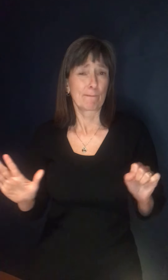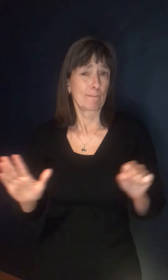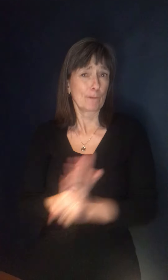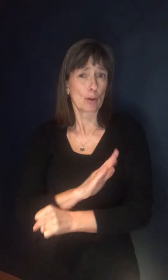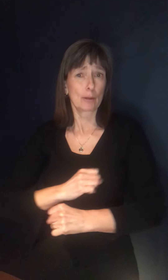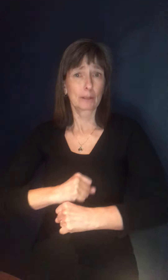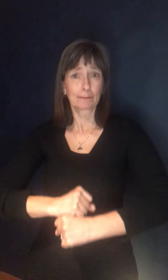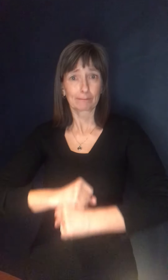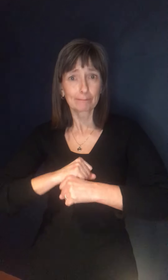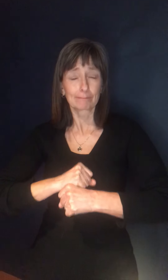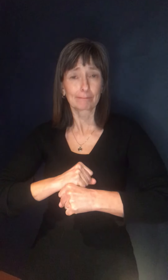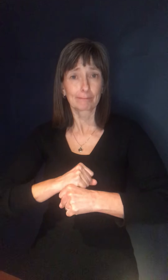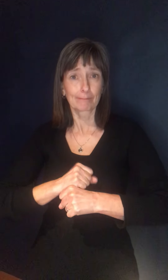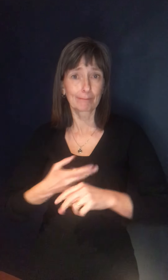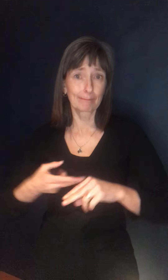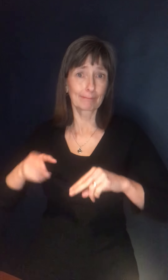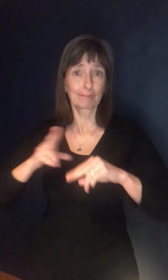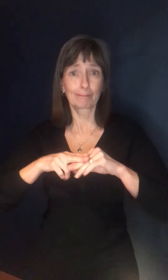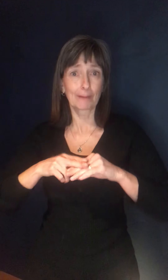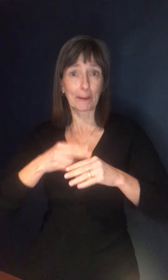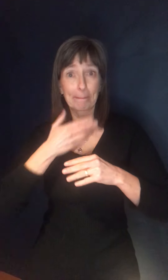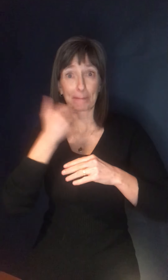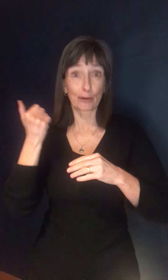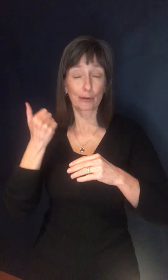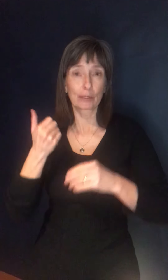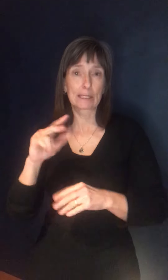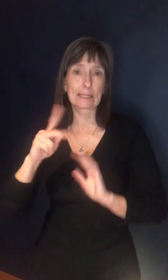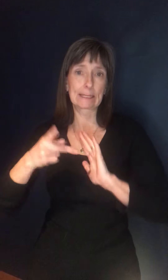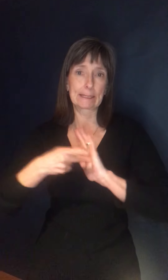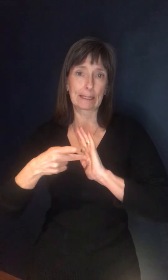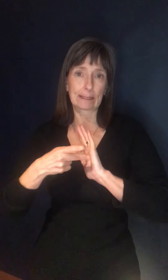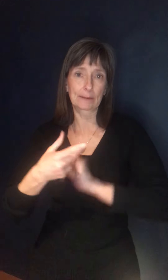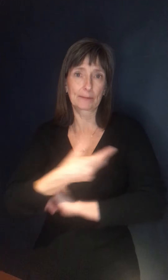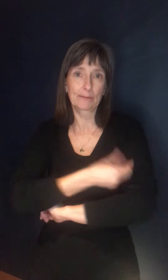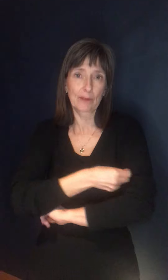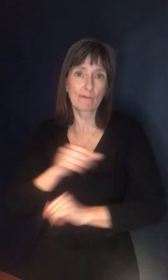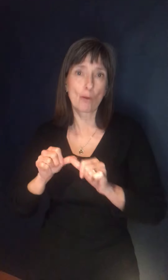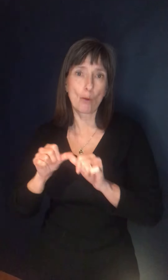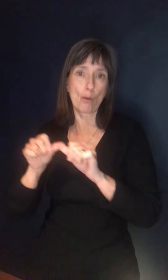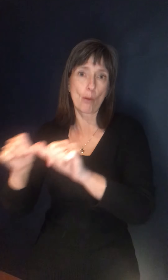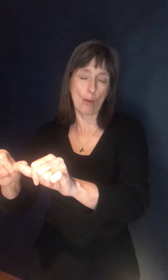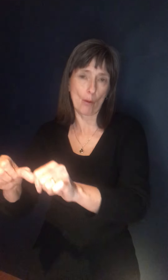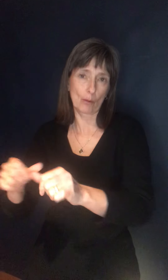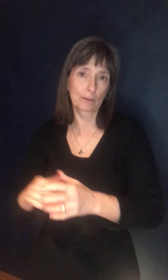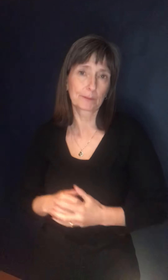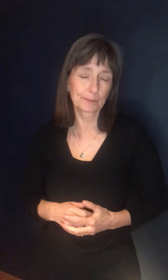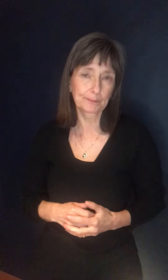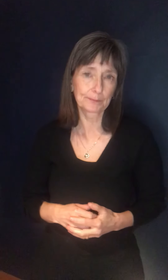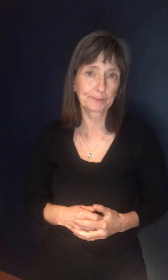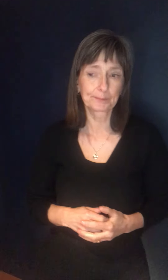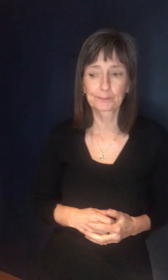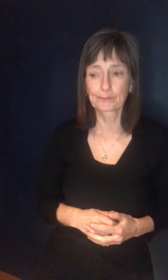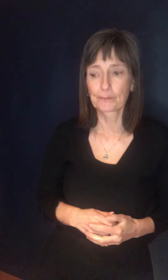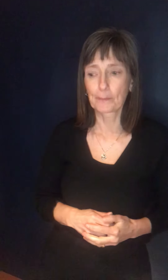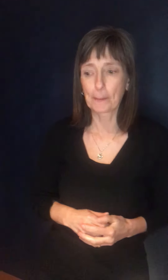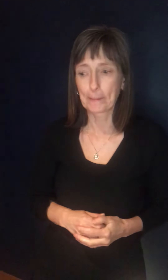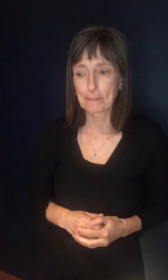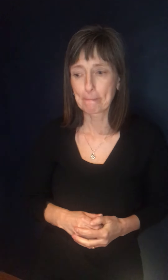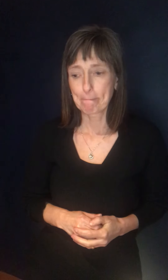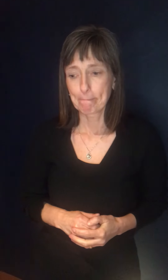that little bit of increased protection as well as long-term protection, uh, the second dose is really important. So we have to